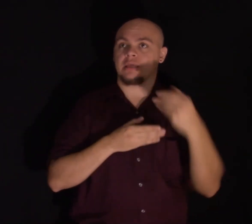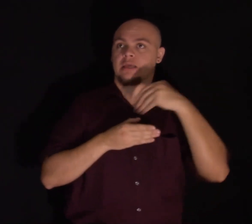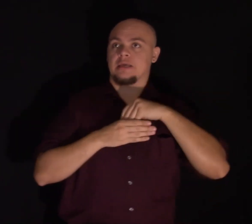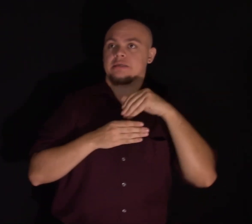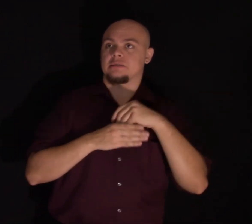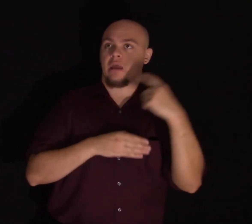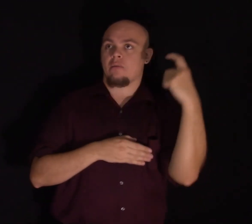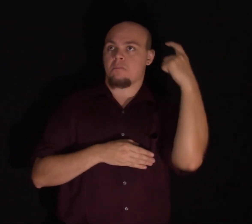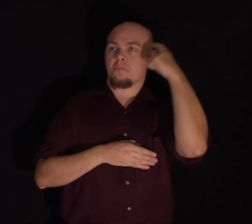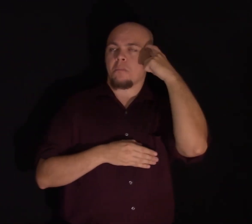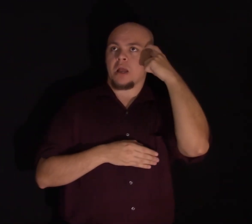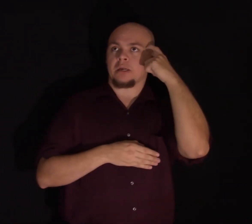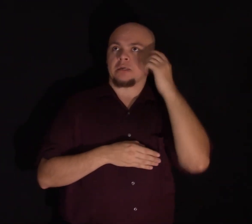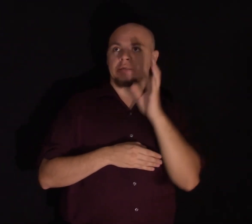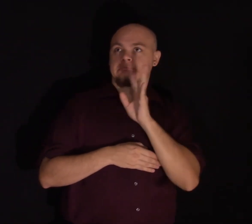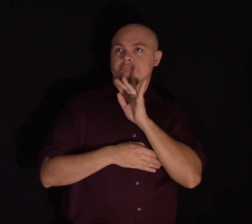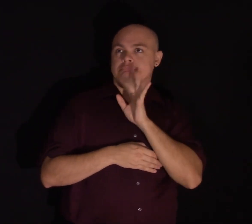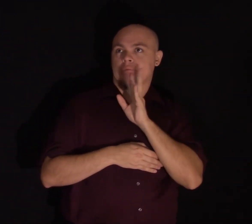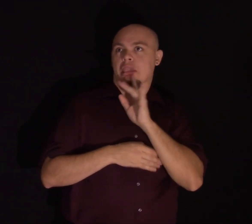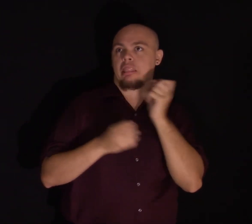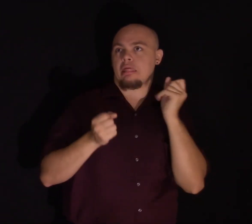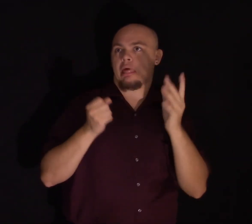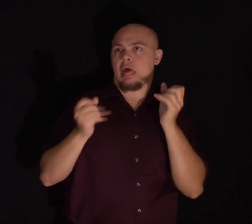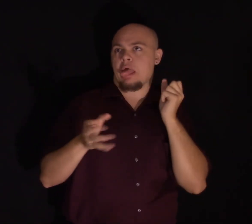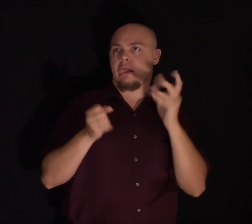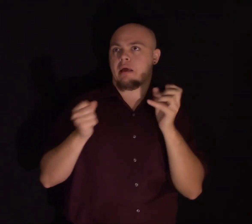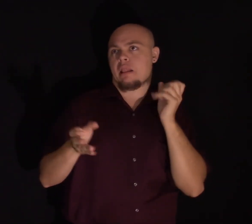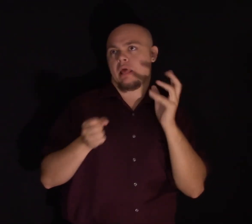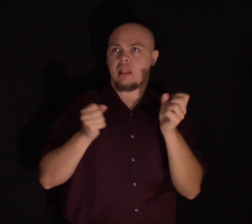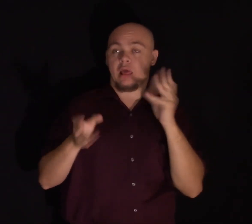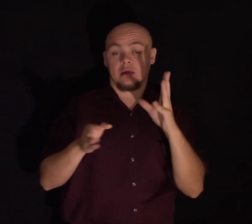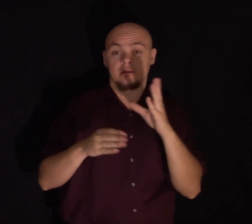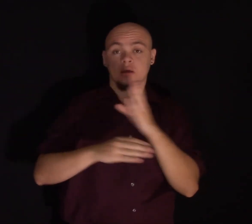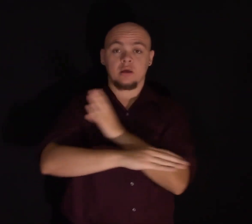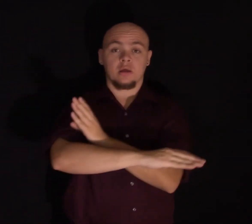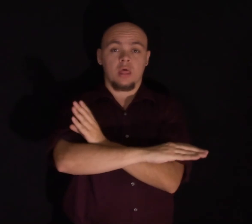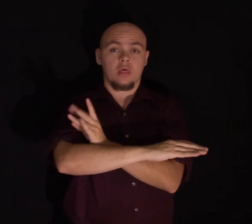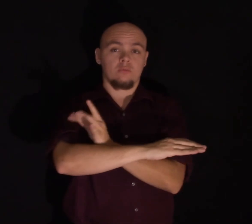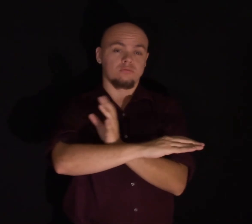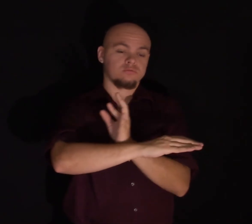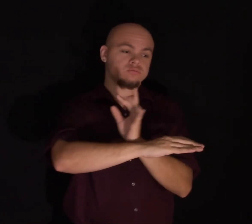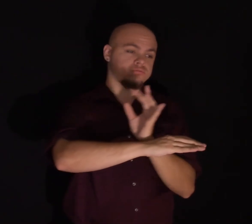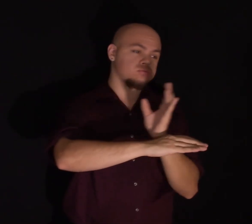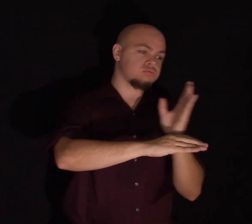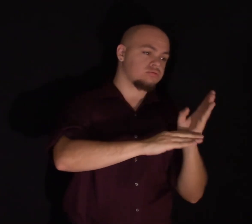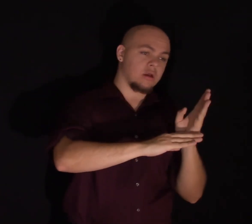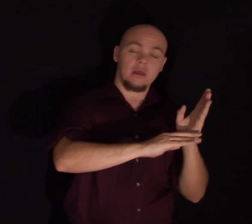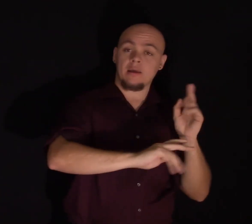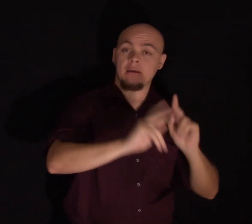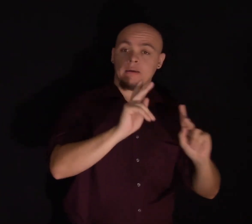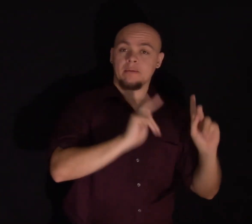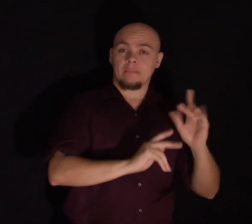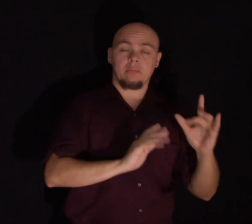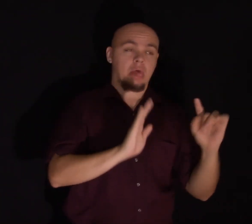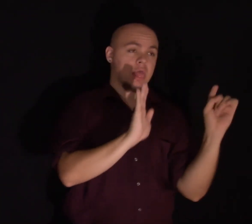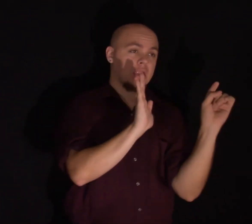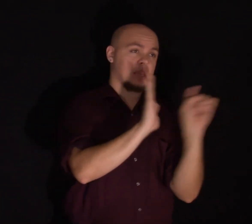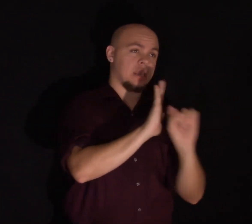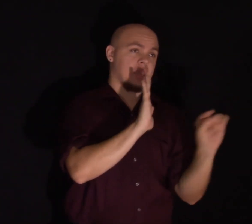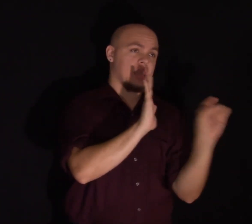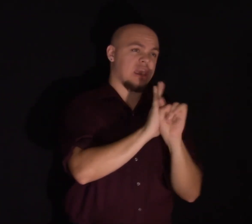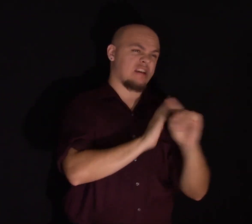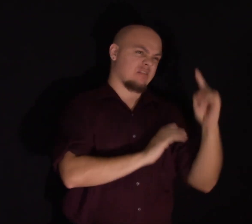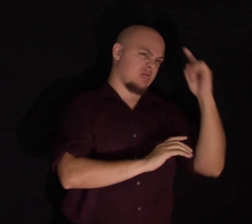ourselves. At the very extreme end of the continuum, there are people who have a very negative narrative.